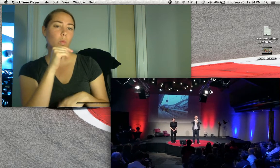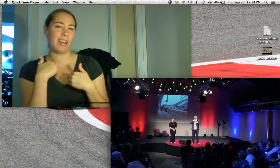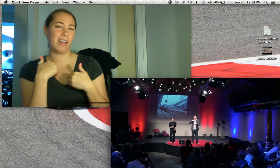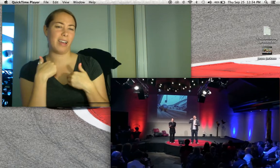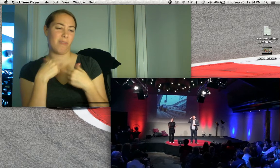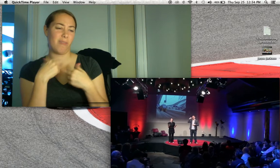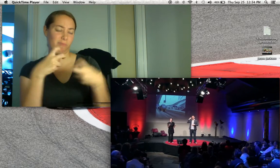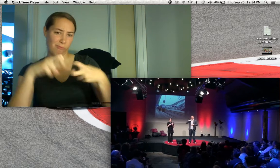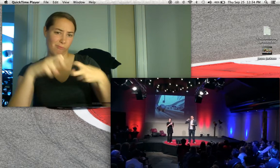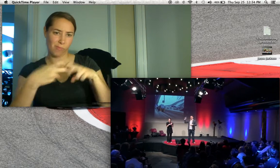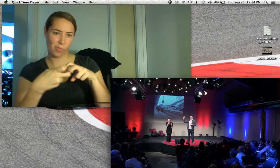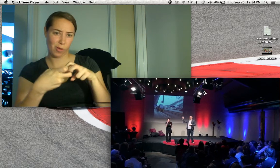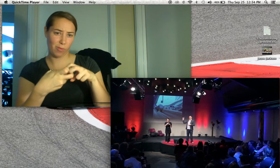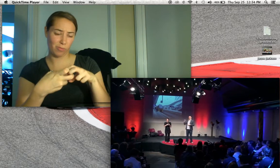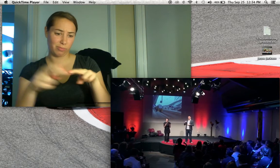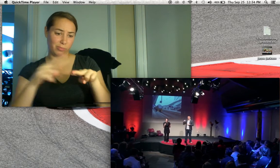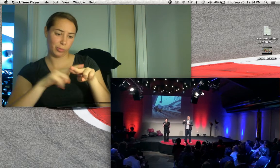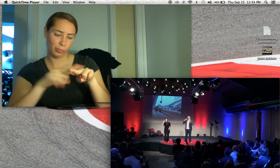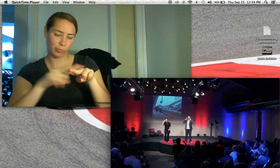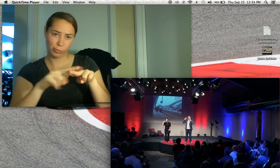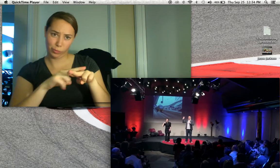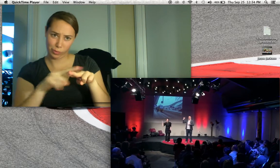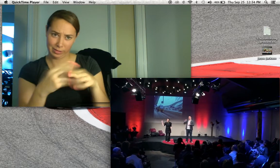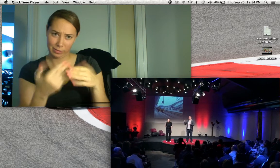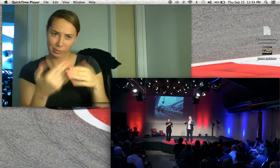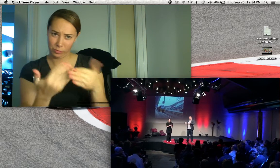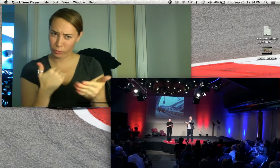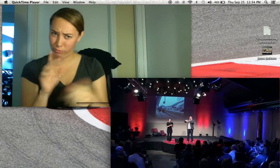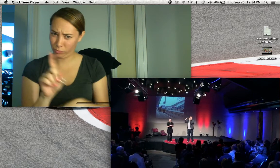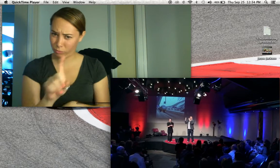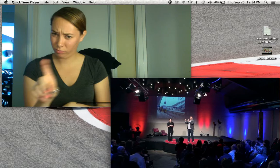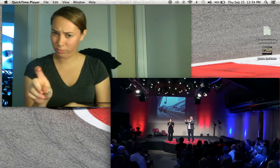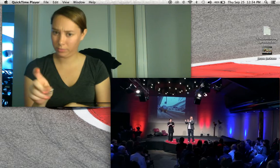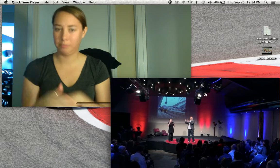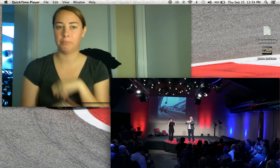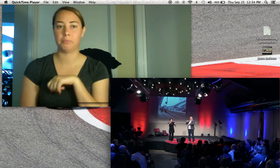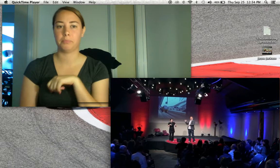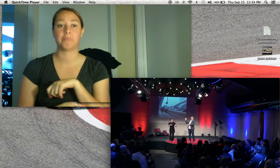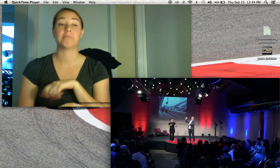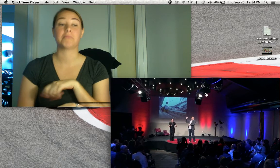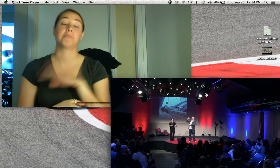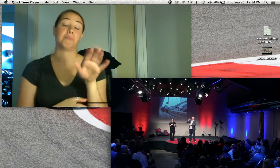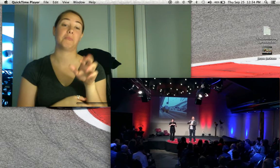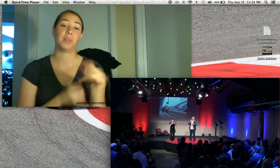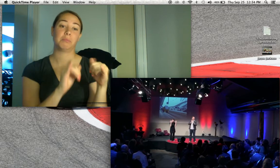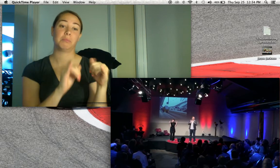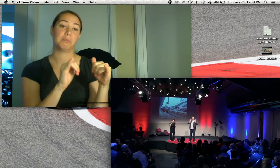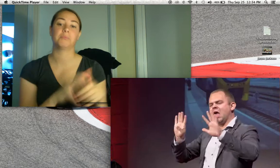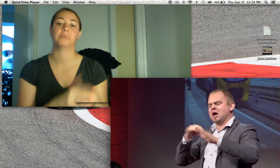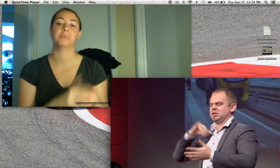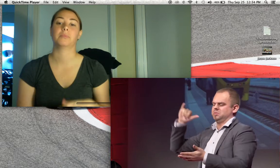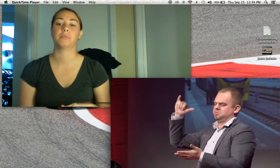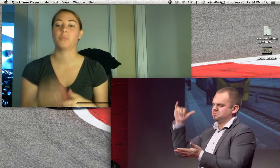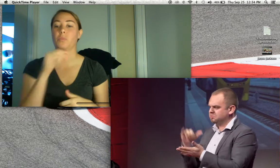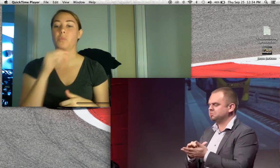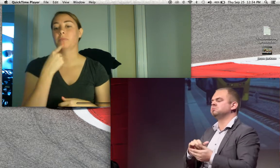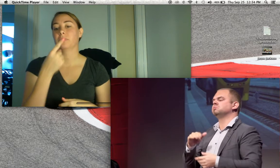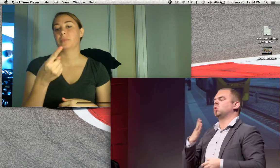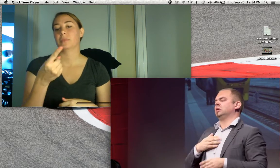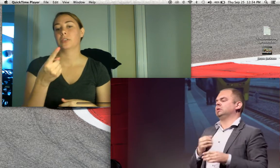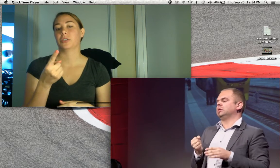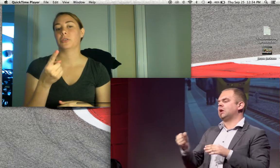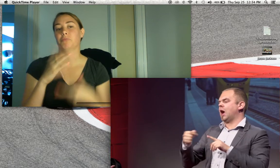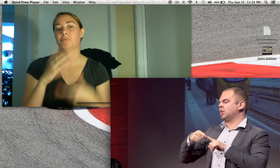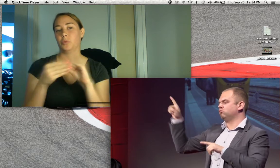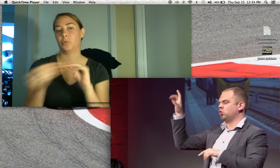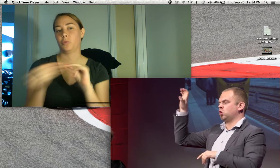So, okay, let me tell you about my experience. One time, came back from London, was very early. The flight left London at 6 o'clock